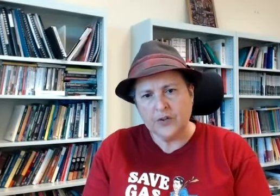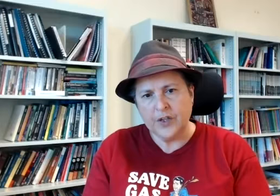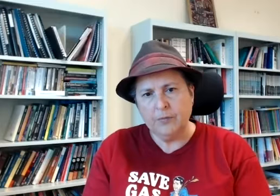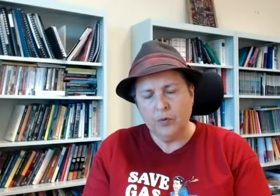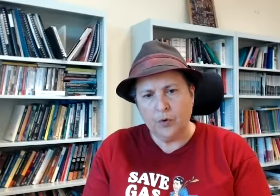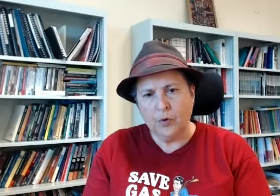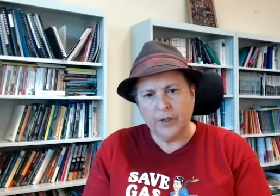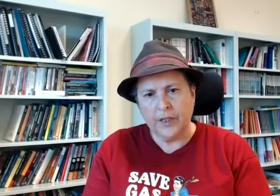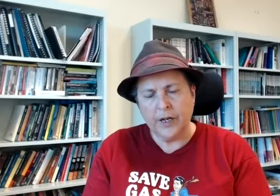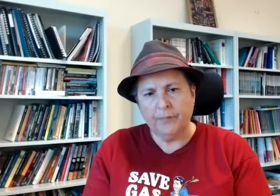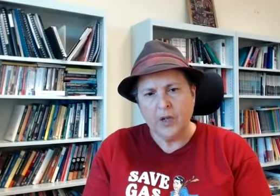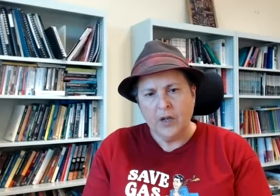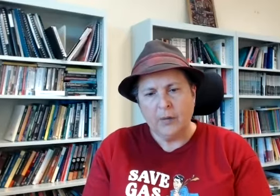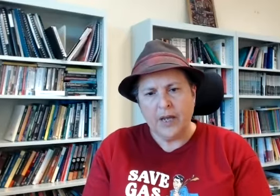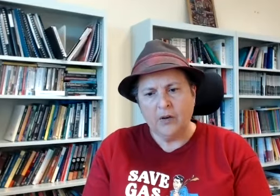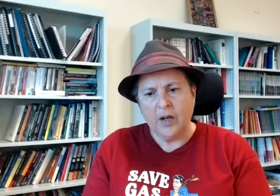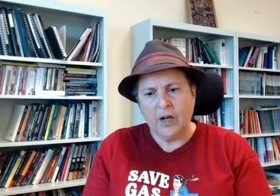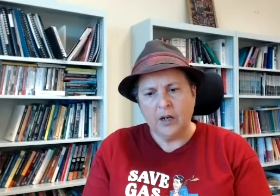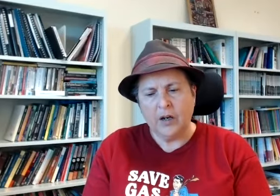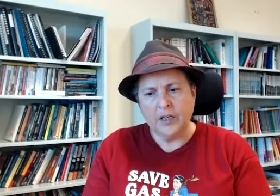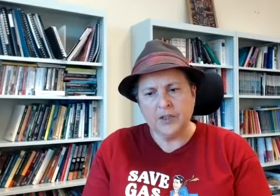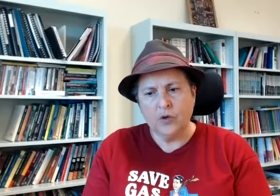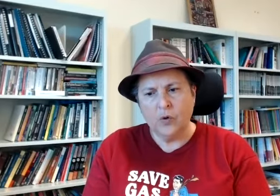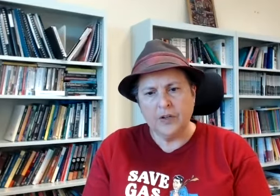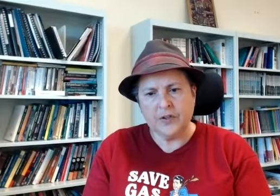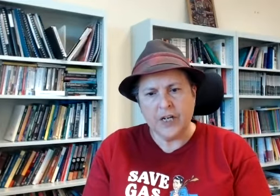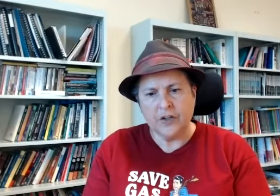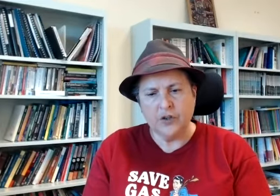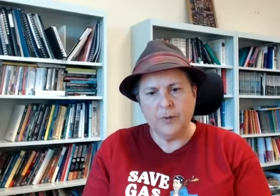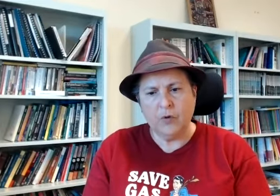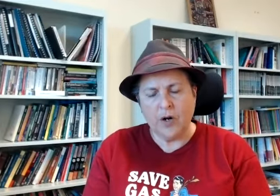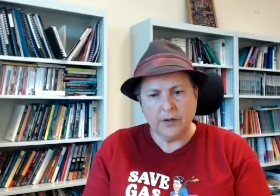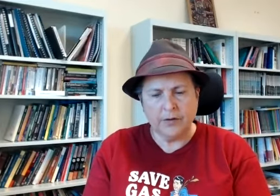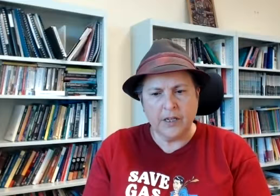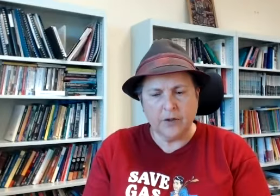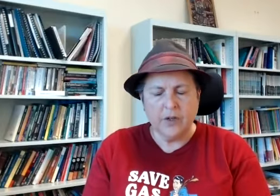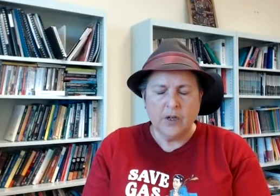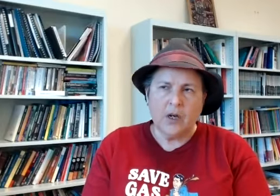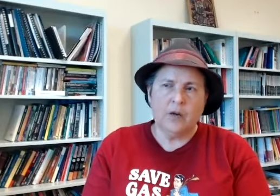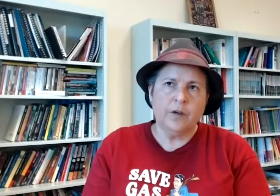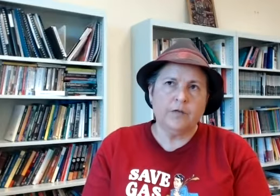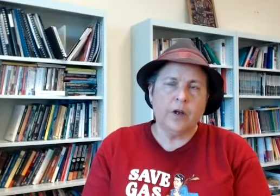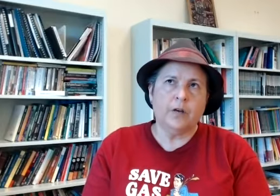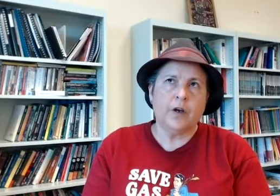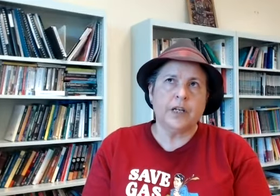scene more broadly um about uh I guess your understanding because you've been right in the thick of it of of I guess